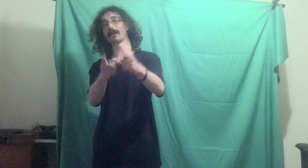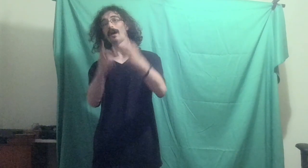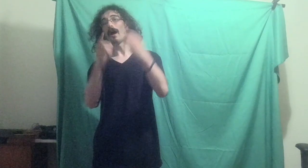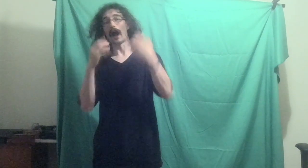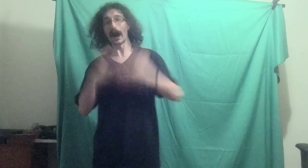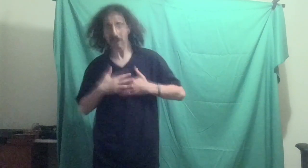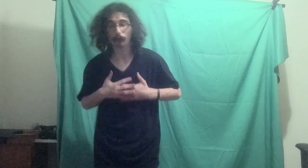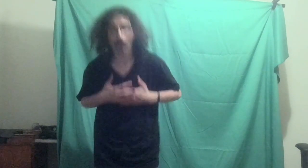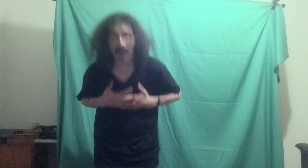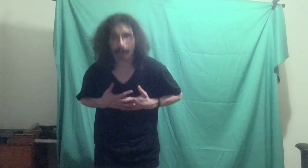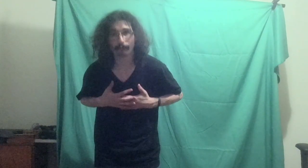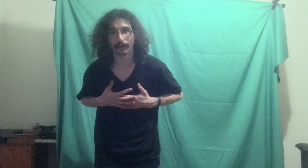I don't have friends.